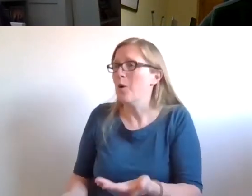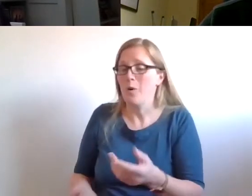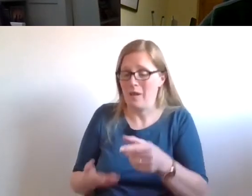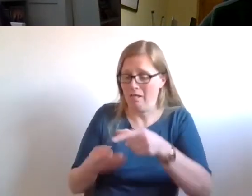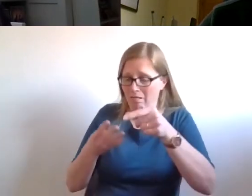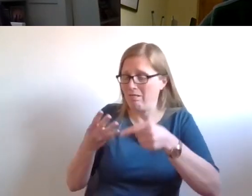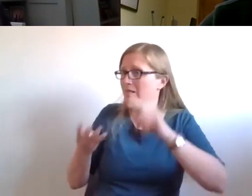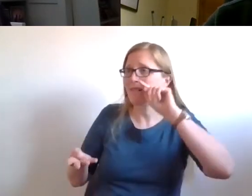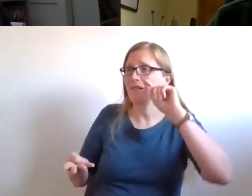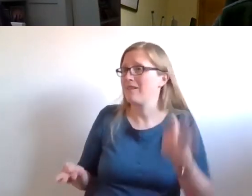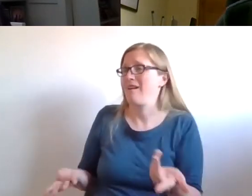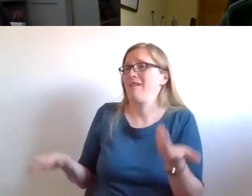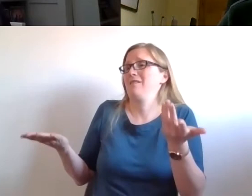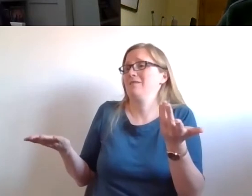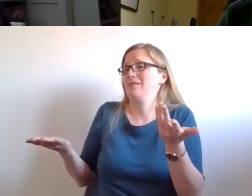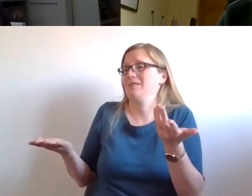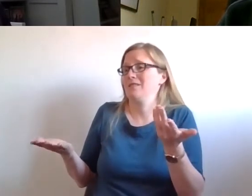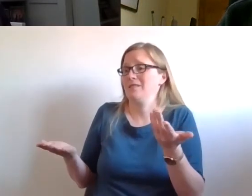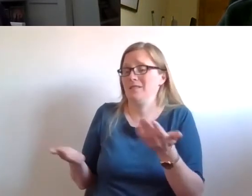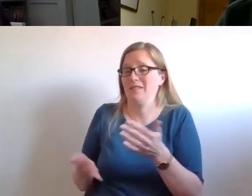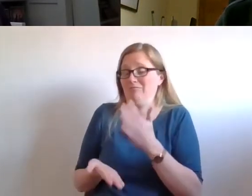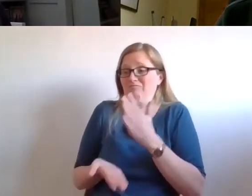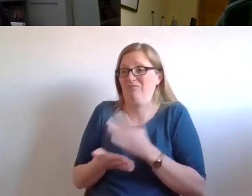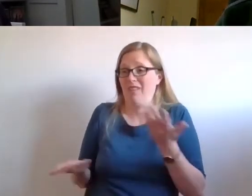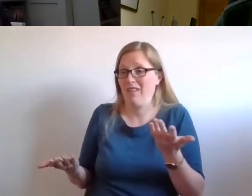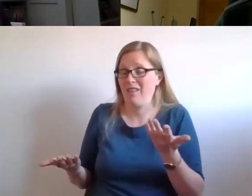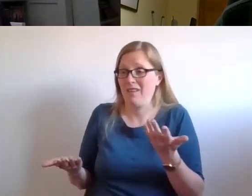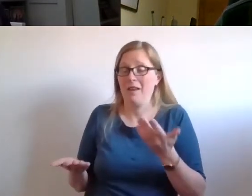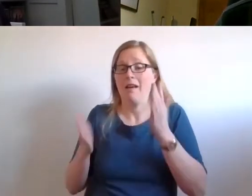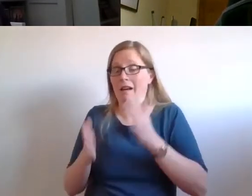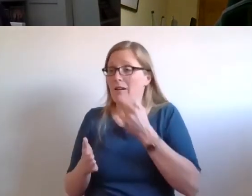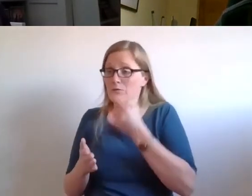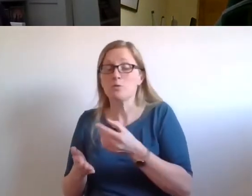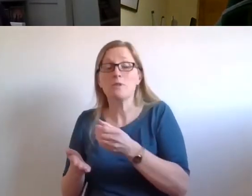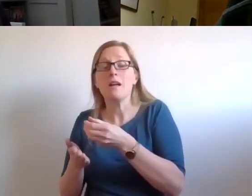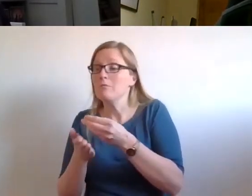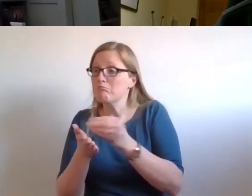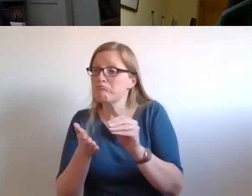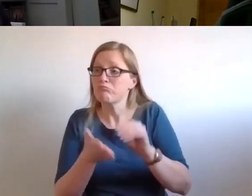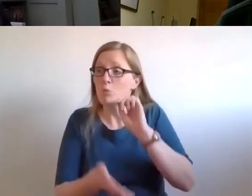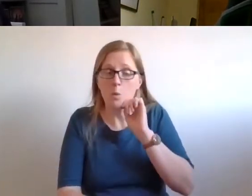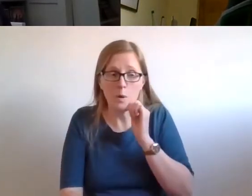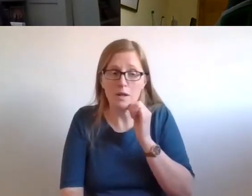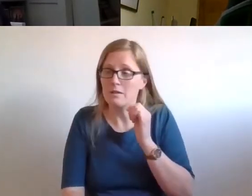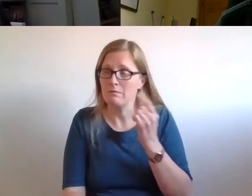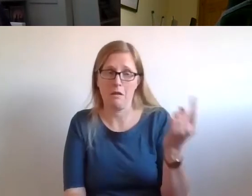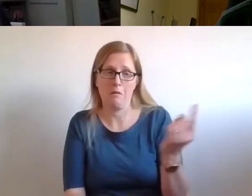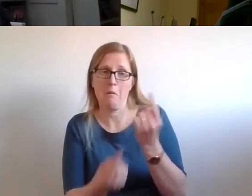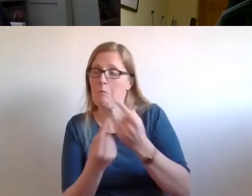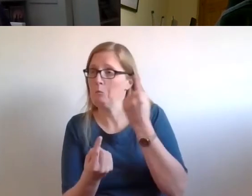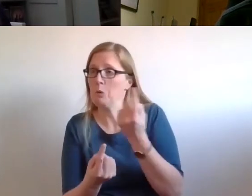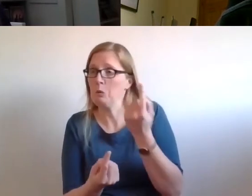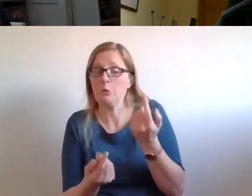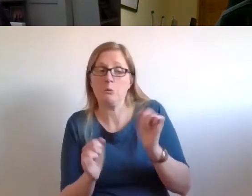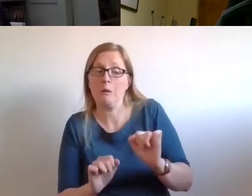situation. We simply have to make it available and see who comes. And the cabinet secretary said, so I'm expected to go